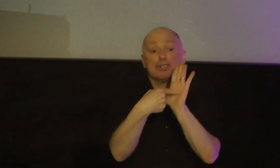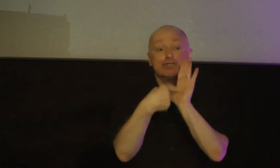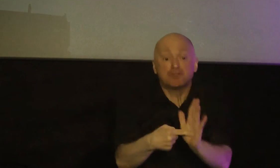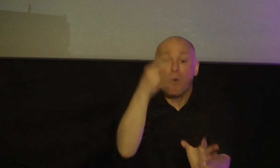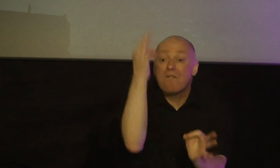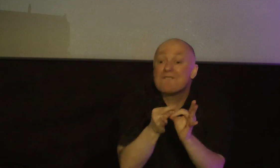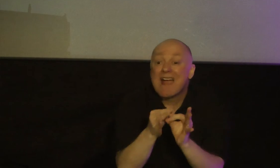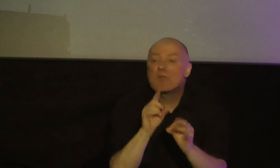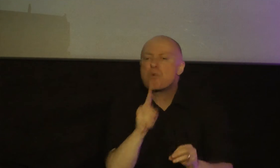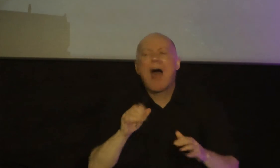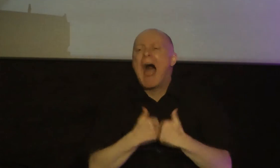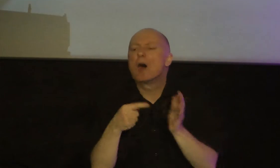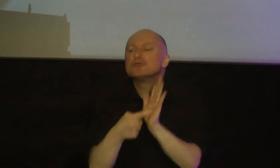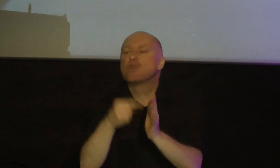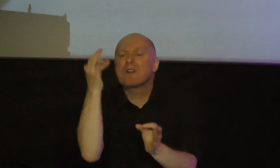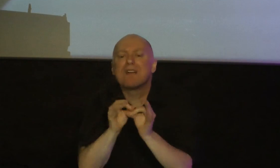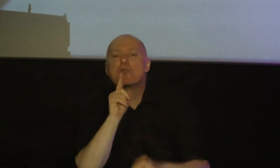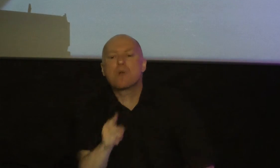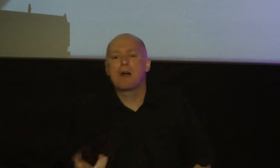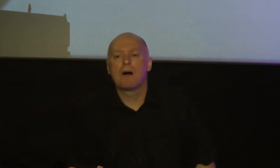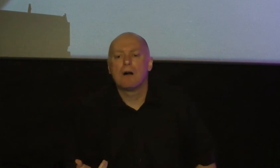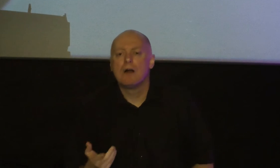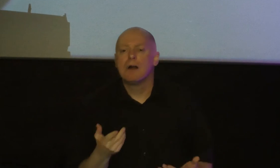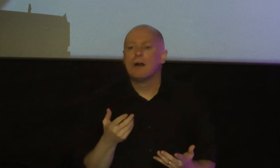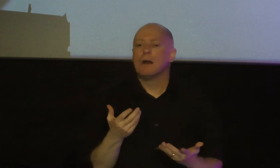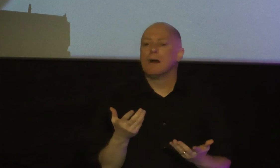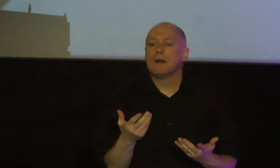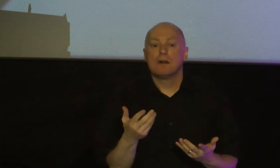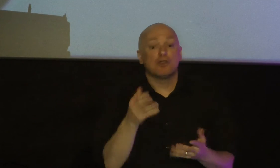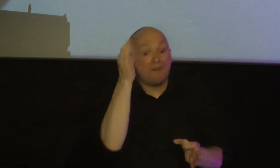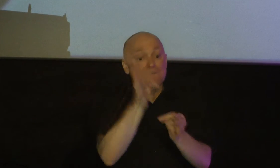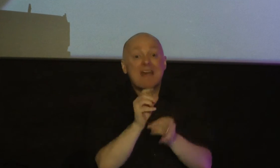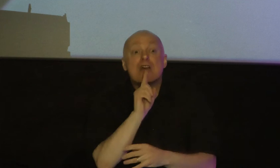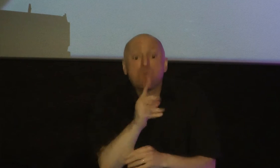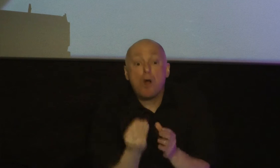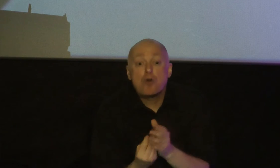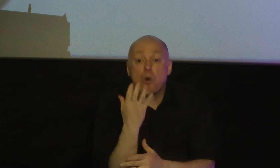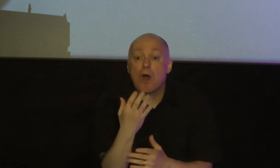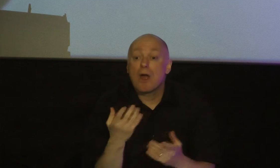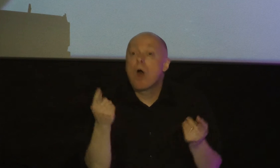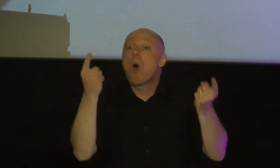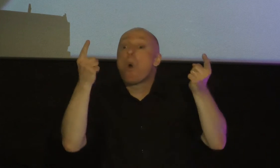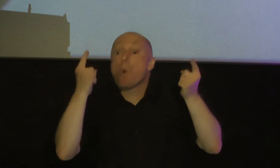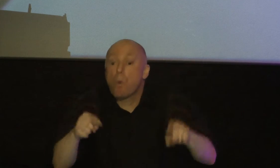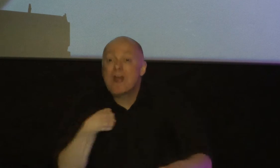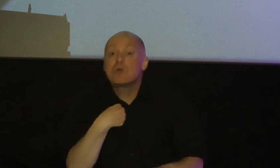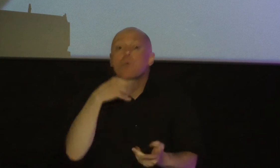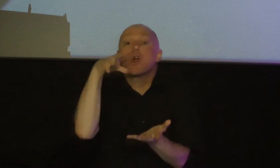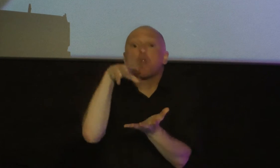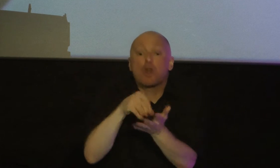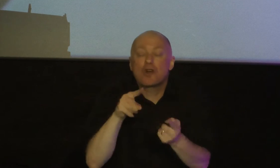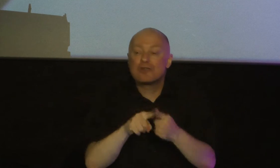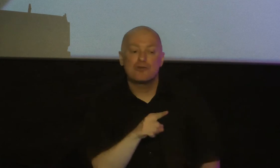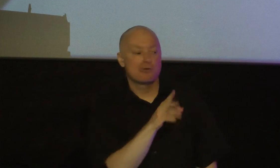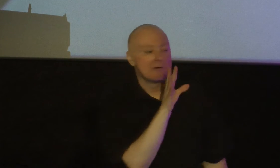real how how do we show it we show that our faith is real and growing when we learn write this down to speak and act with real